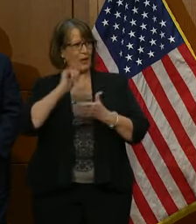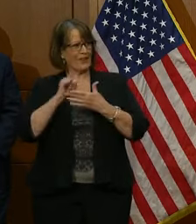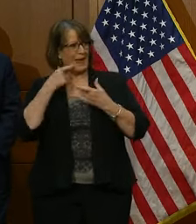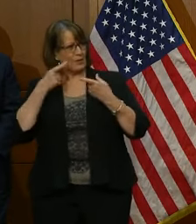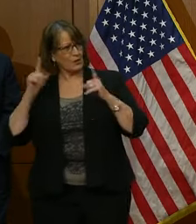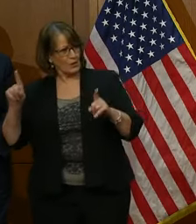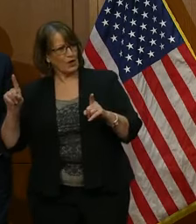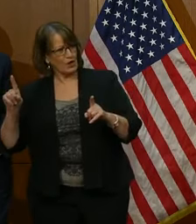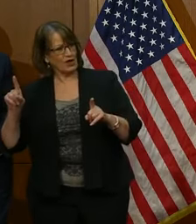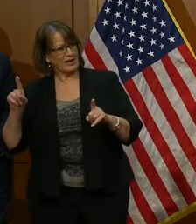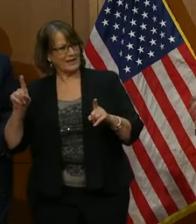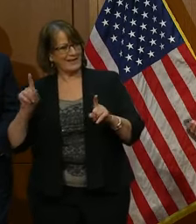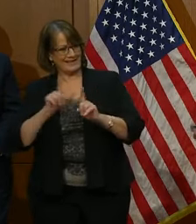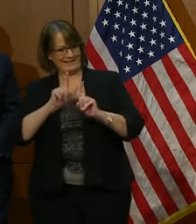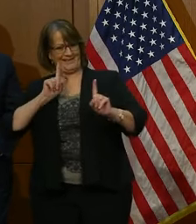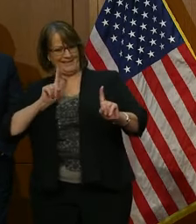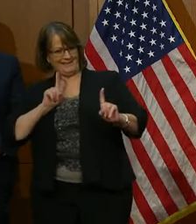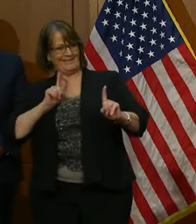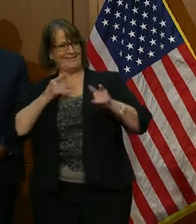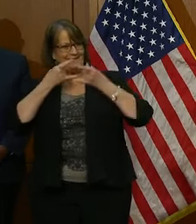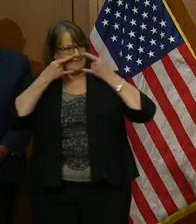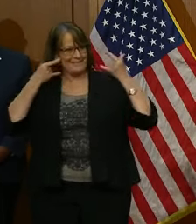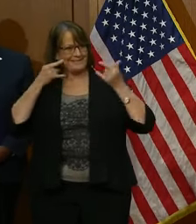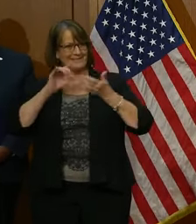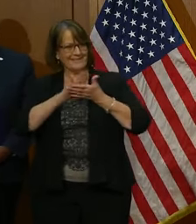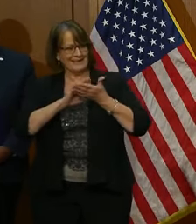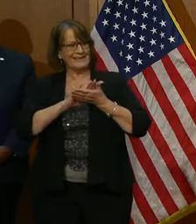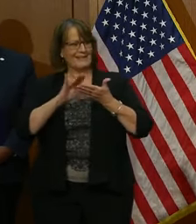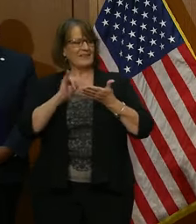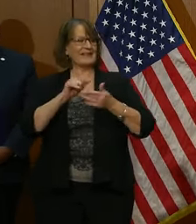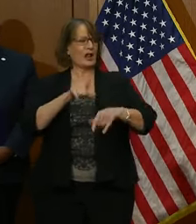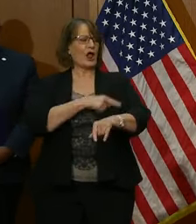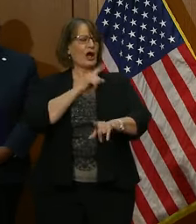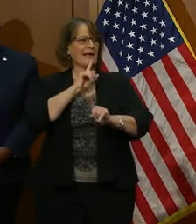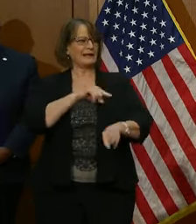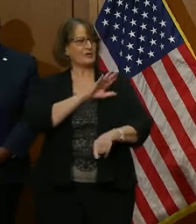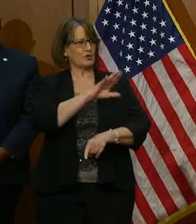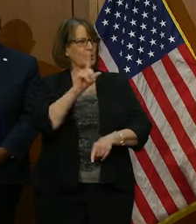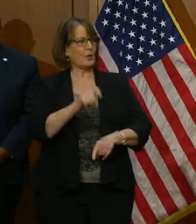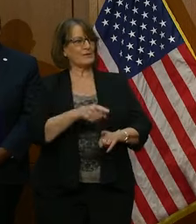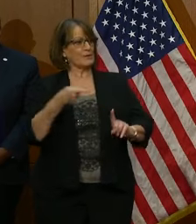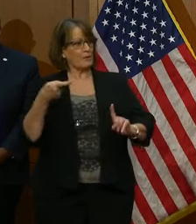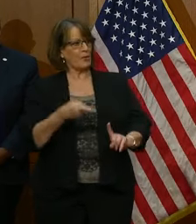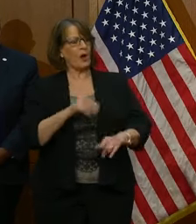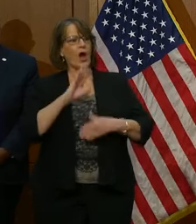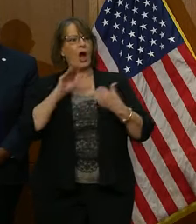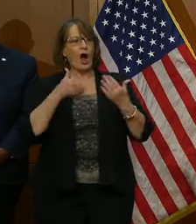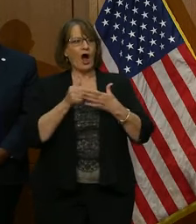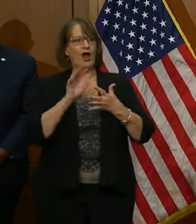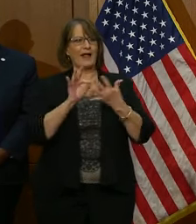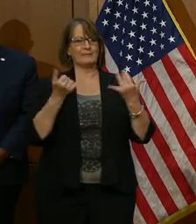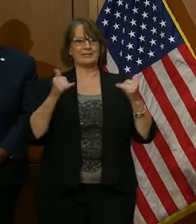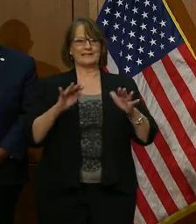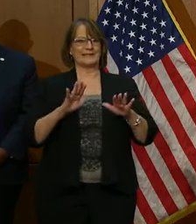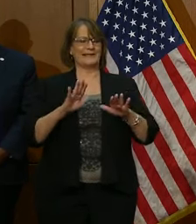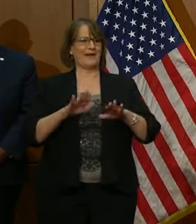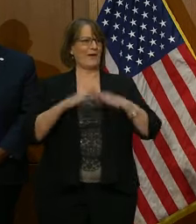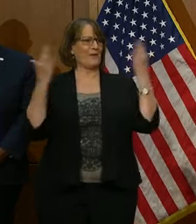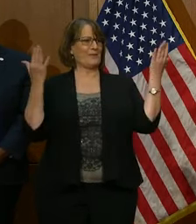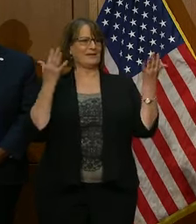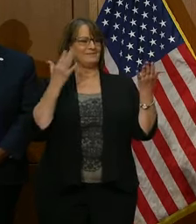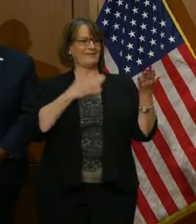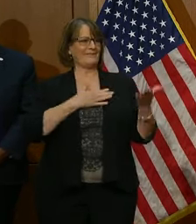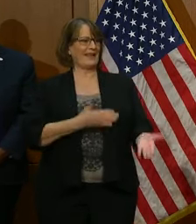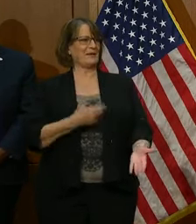And so that's a long-winded answer to your question. But the bottom line is all options are on the table. I look at that every